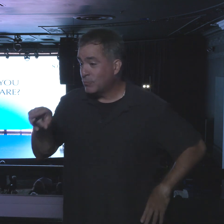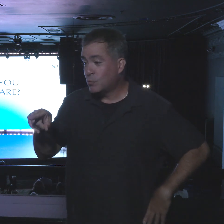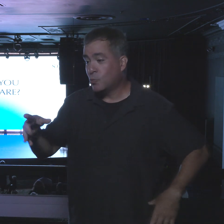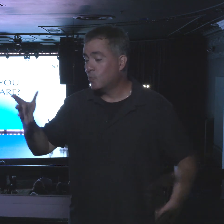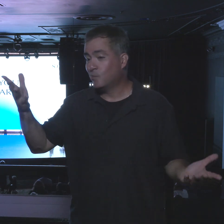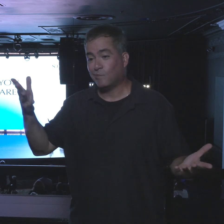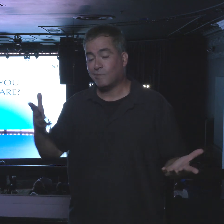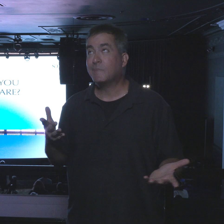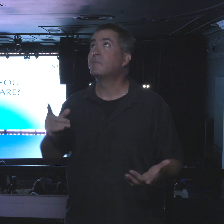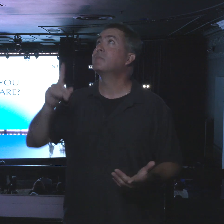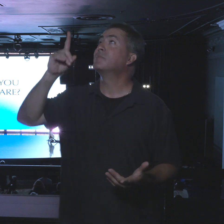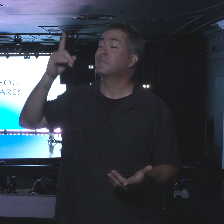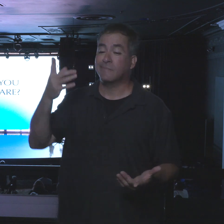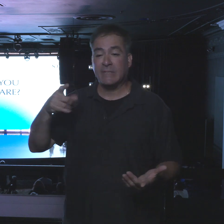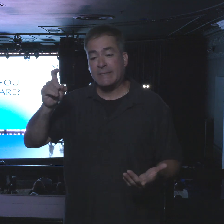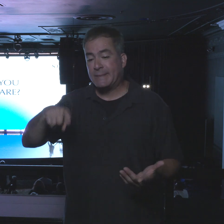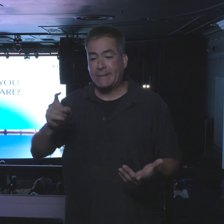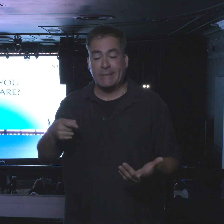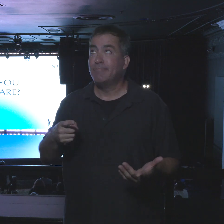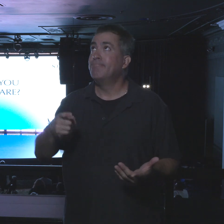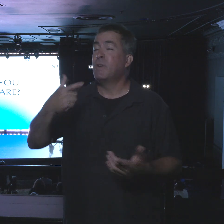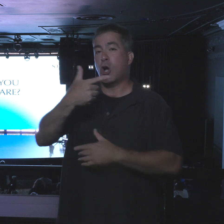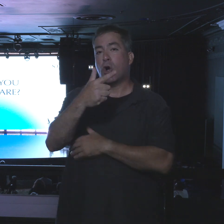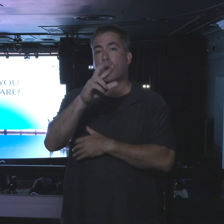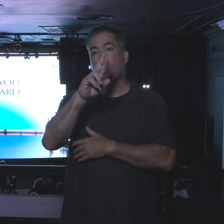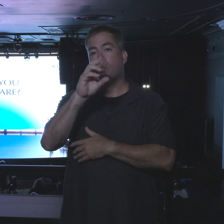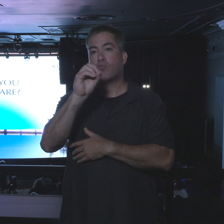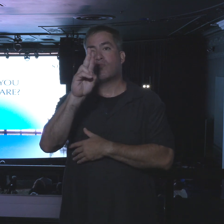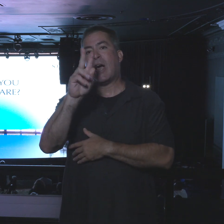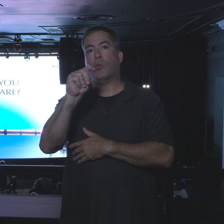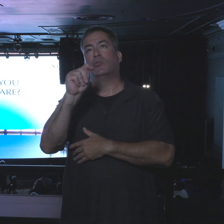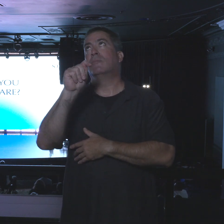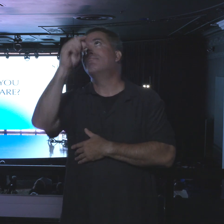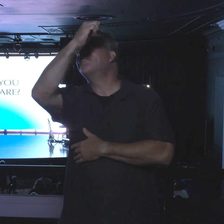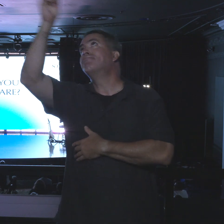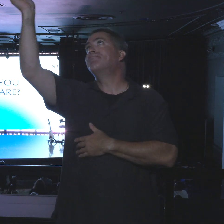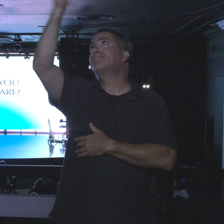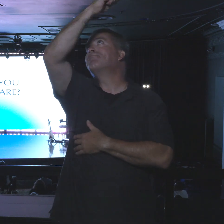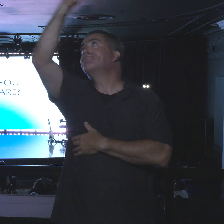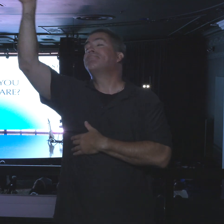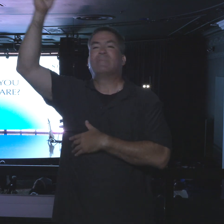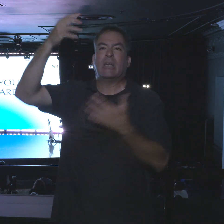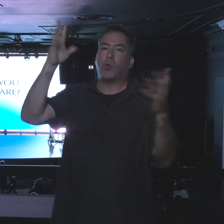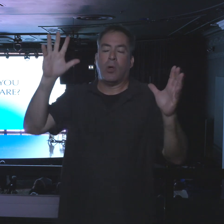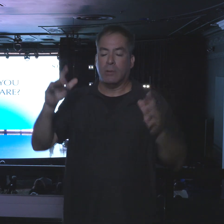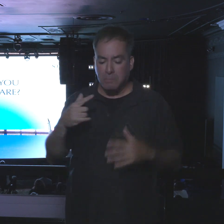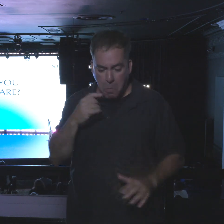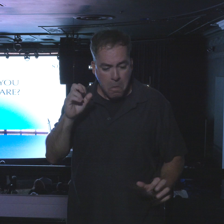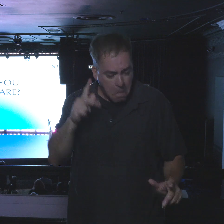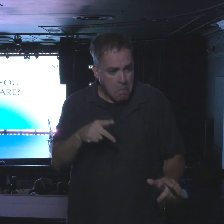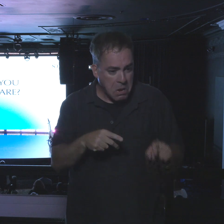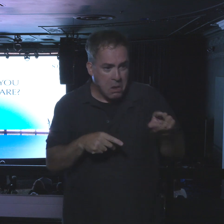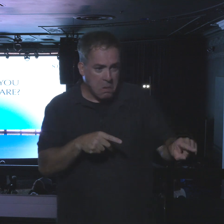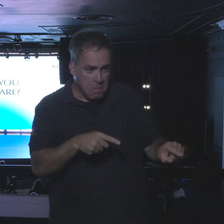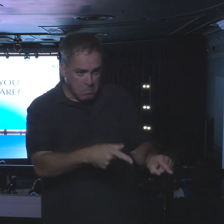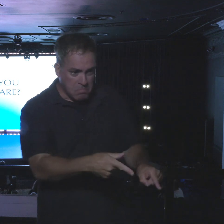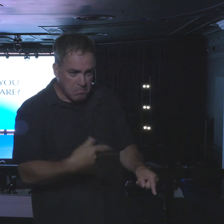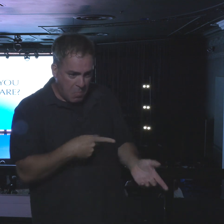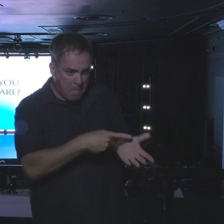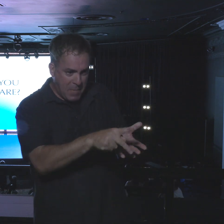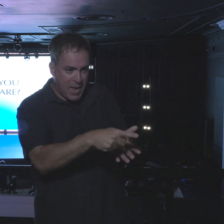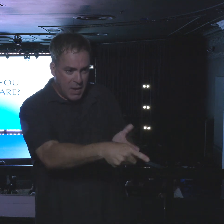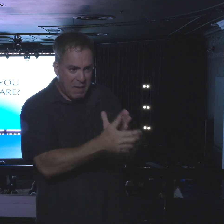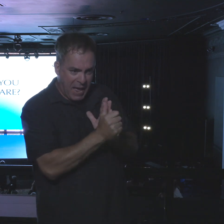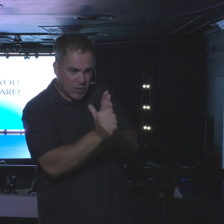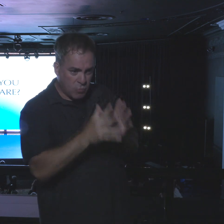have the, it just needs to be grouted. So, of course, we get the grout and the expert does it, not us. We are